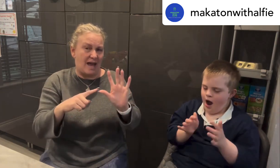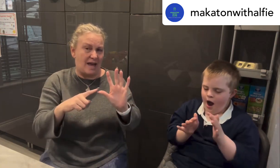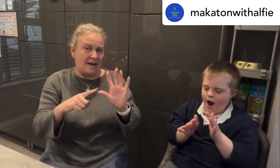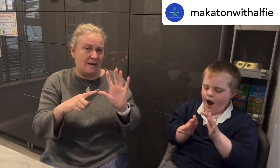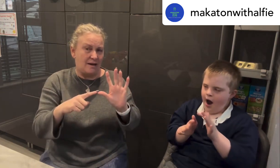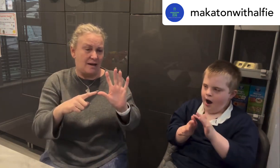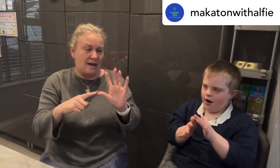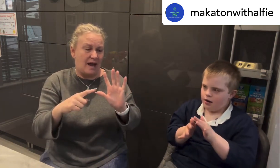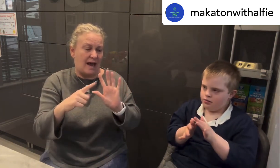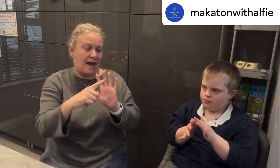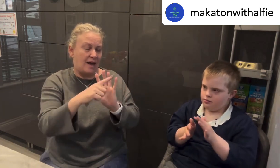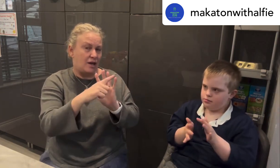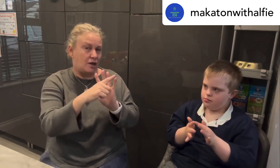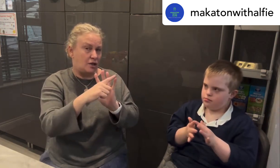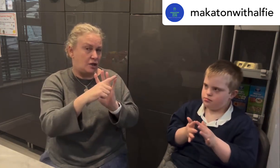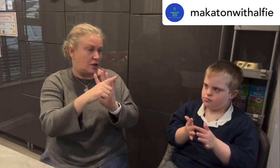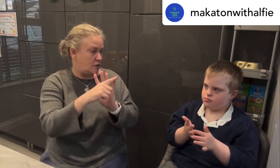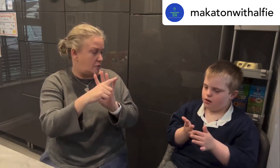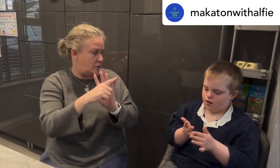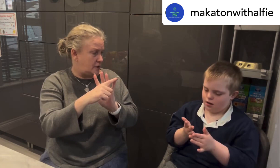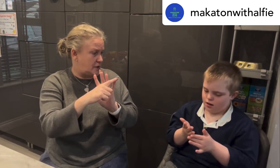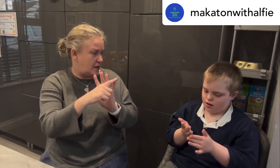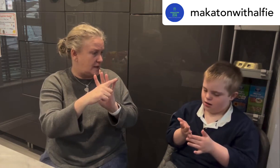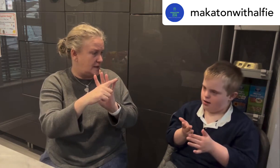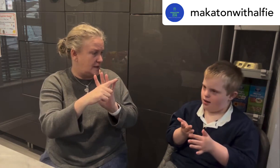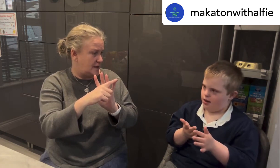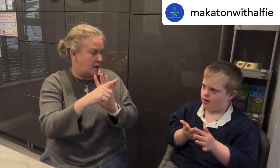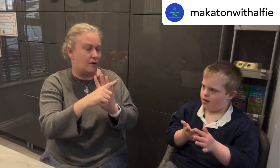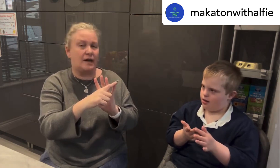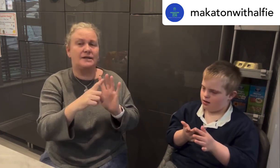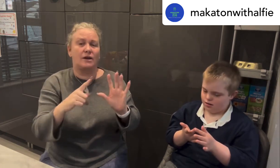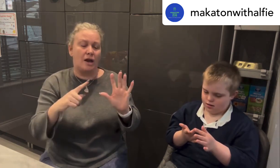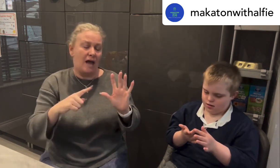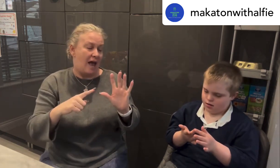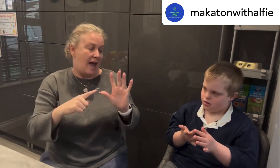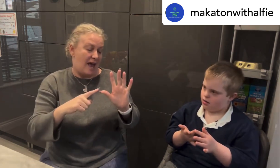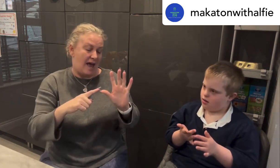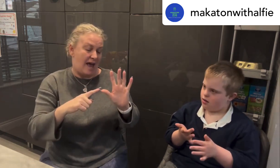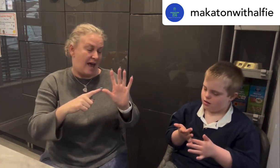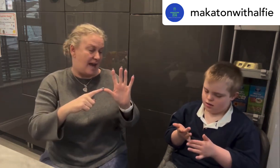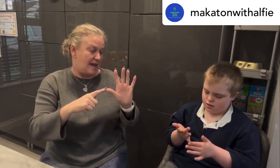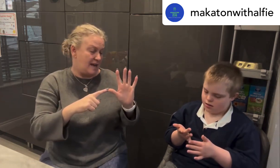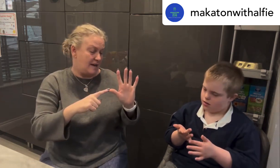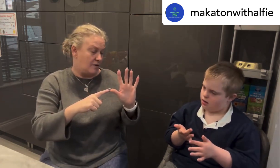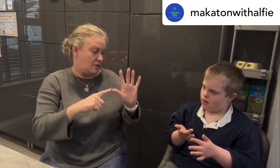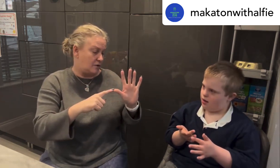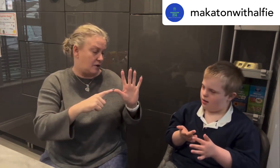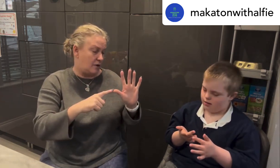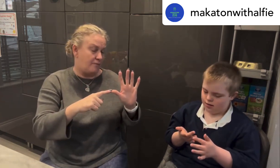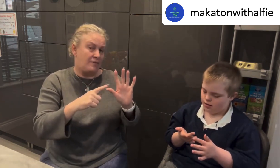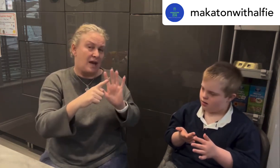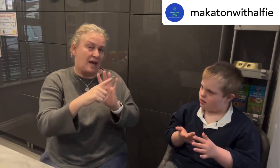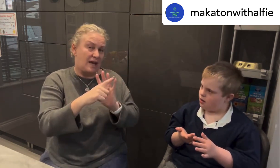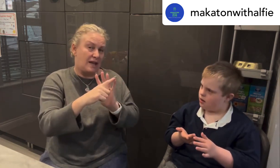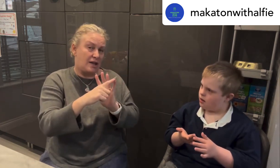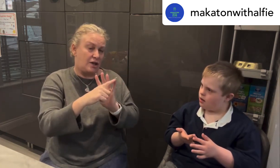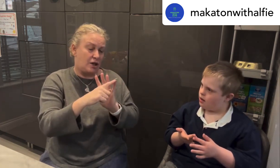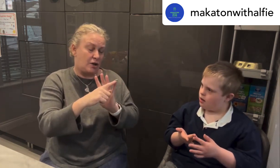and u are you tired yeah okay so go a on your thumb and then u